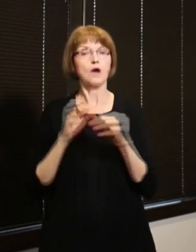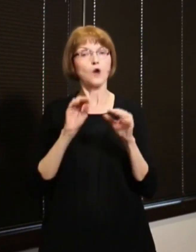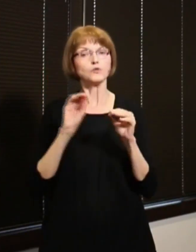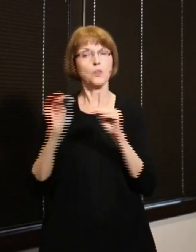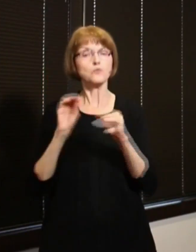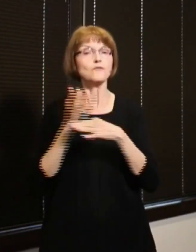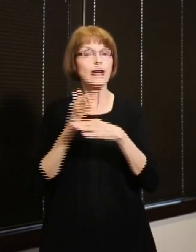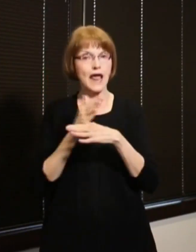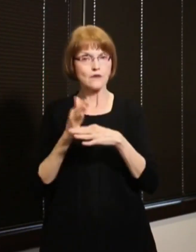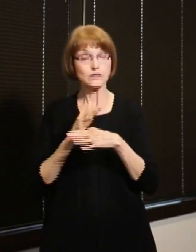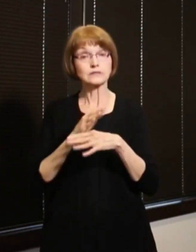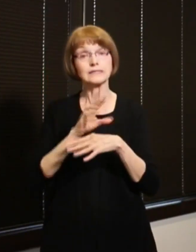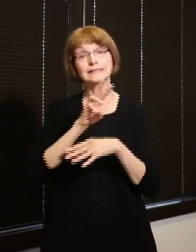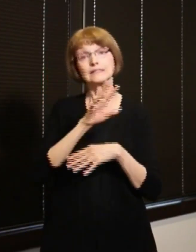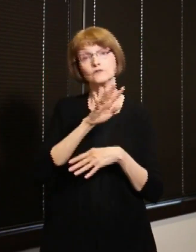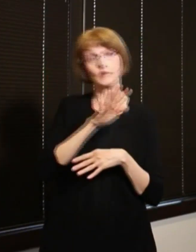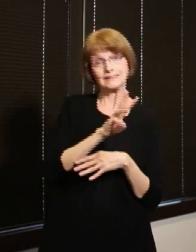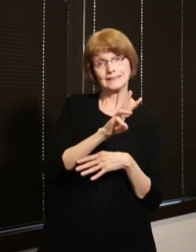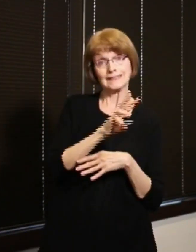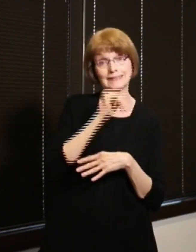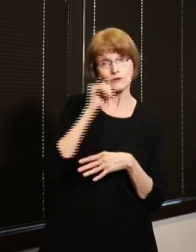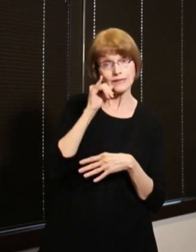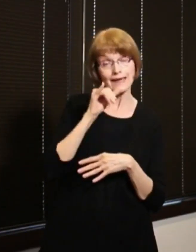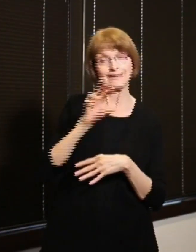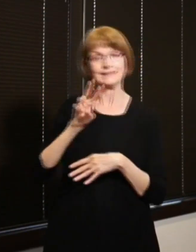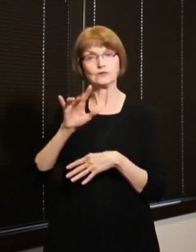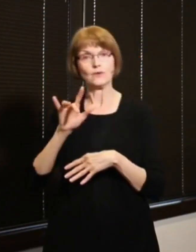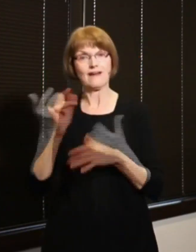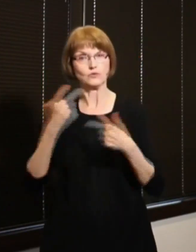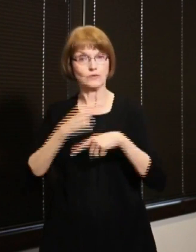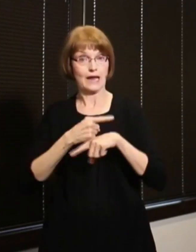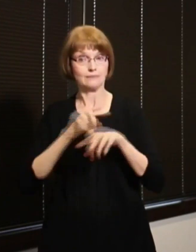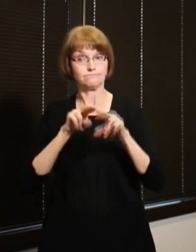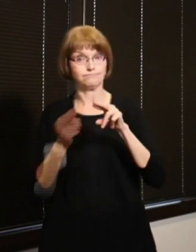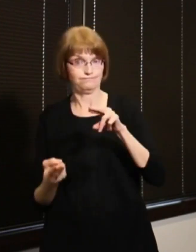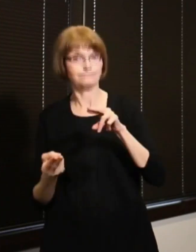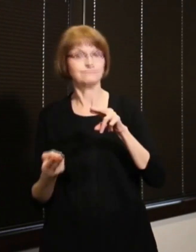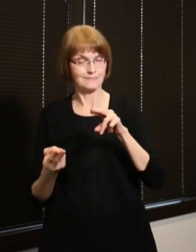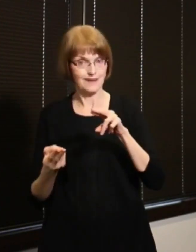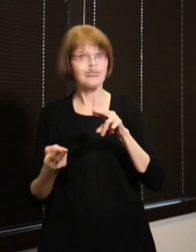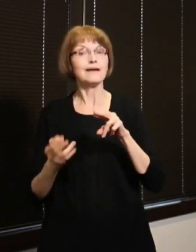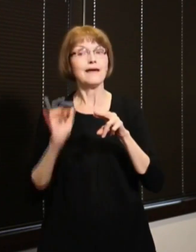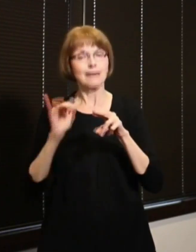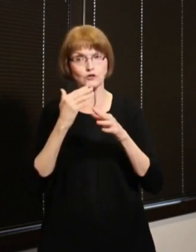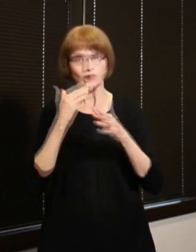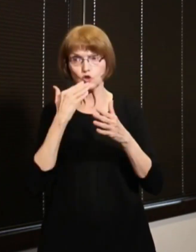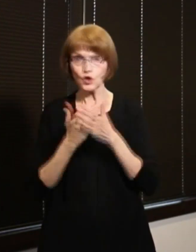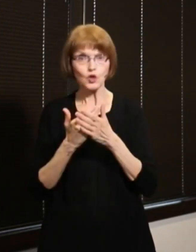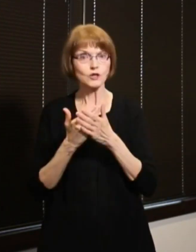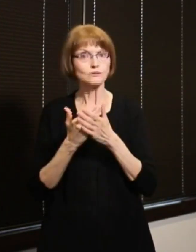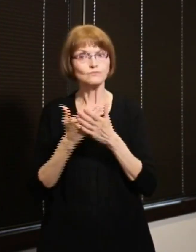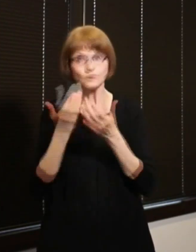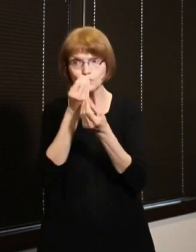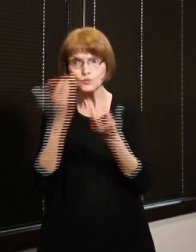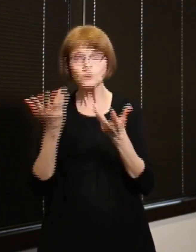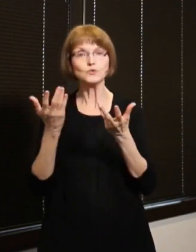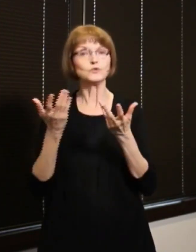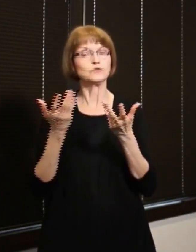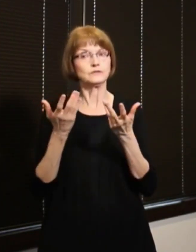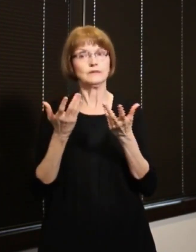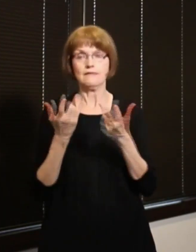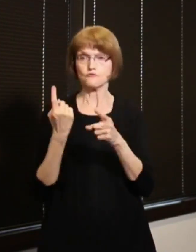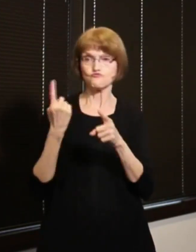646 to 625. And so again, that's encouraging data that we're headed in the right direction,